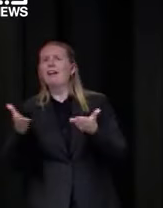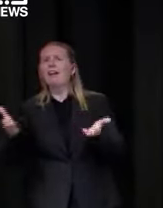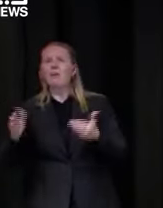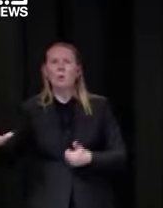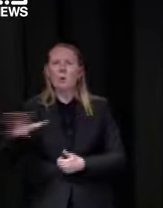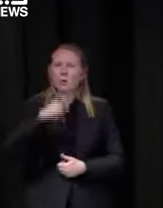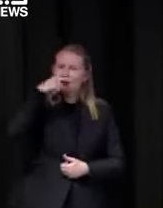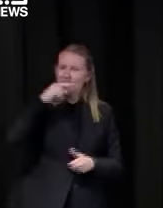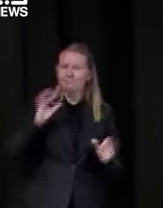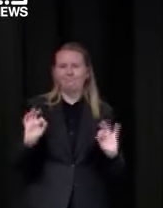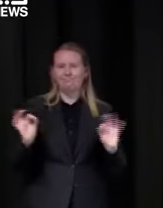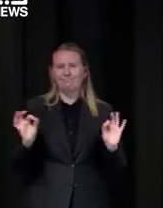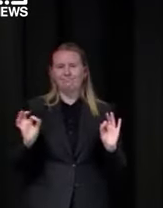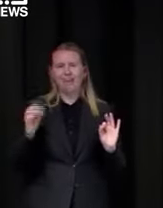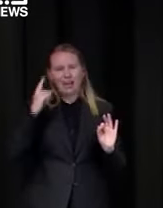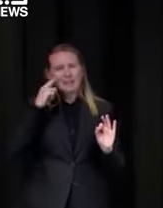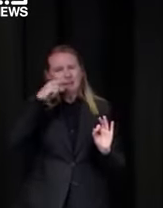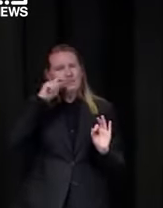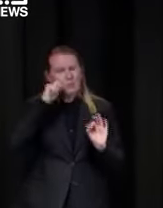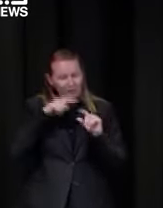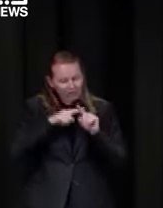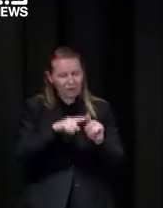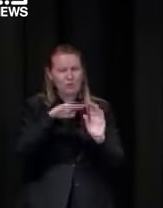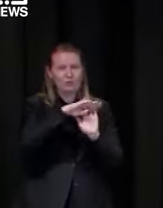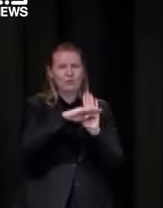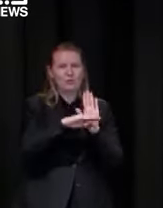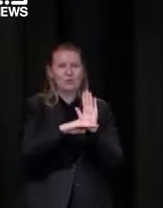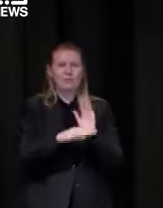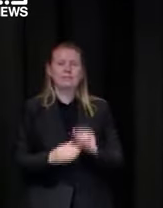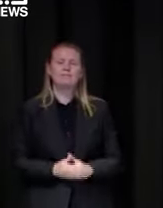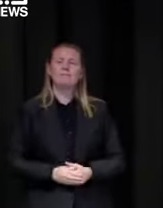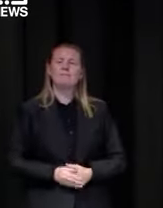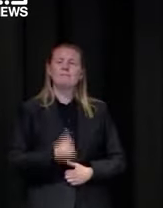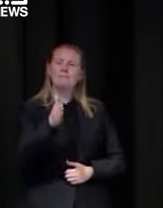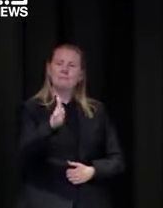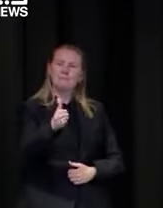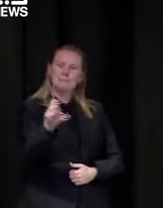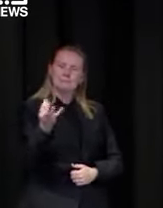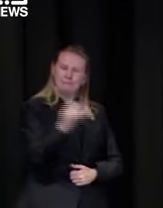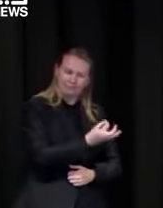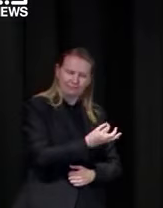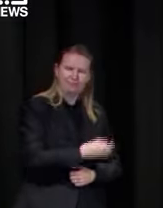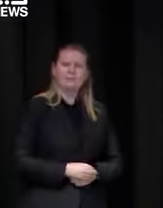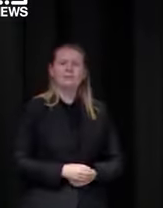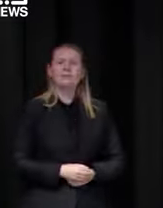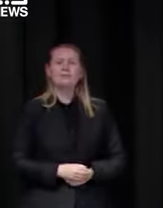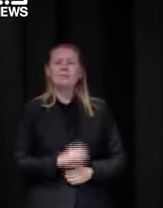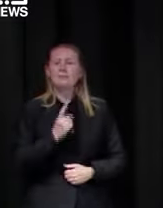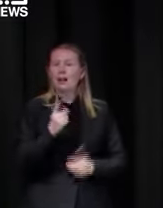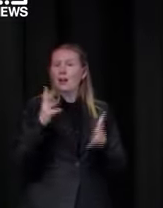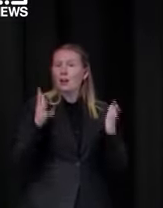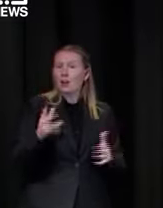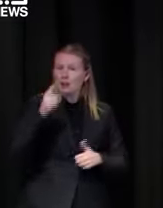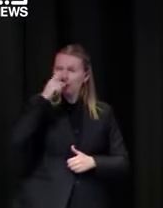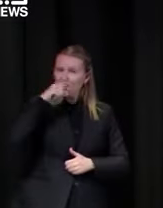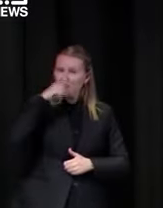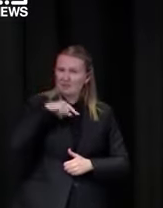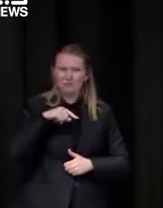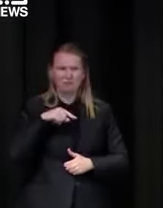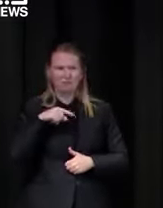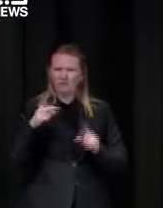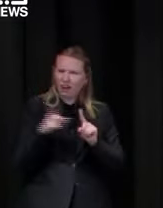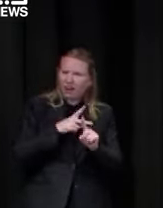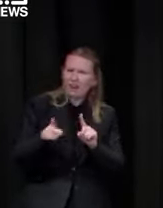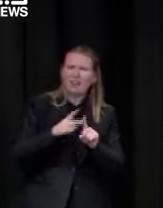people will i think take these rules seriously but is there a safeguarding going on we've seen a lot of vaccine hostility people coming out they you know